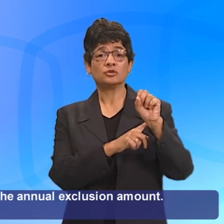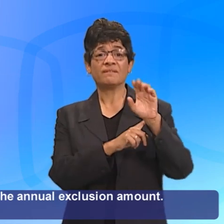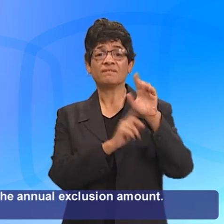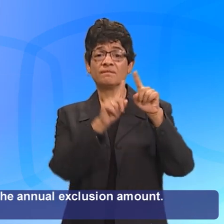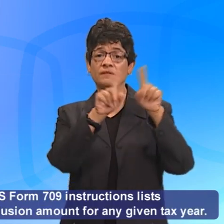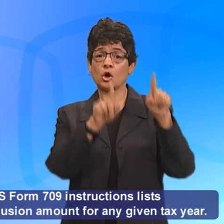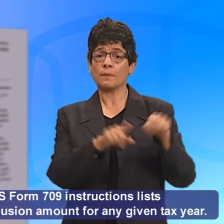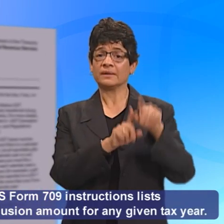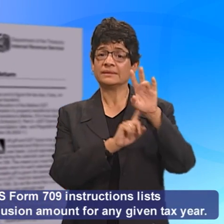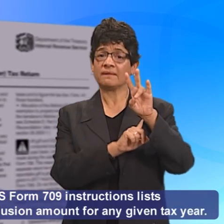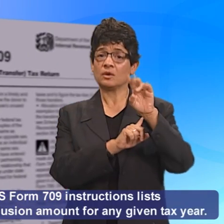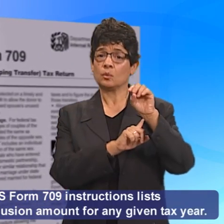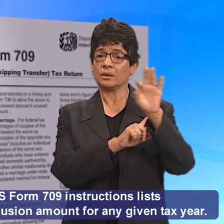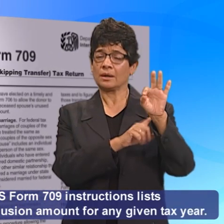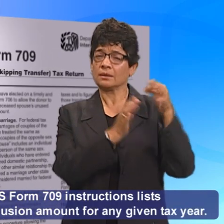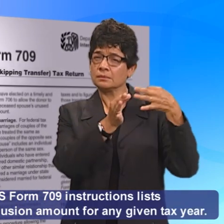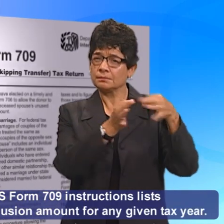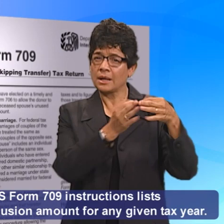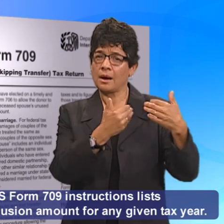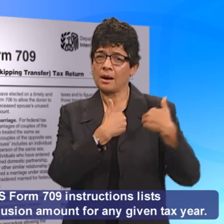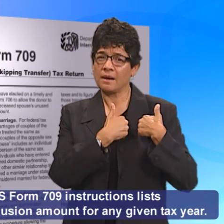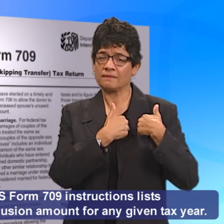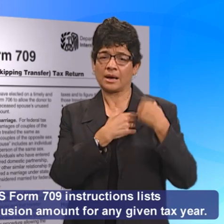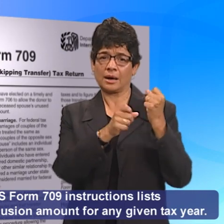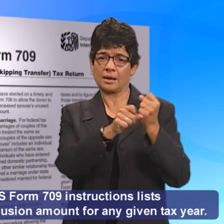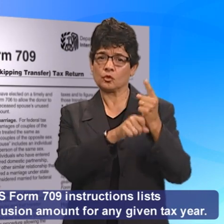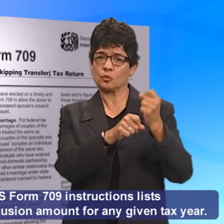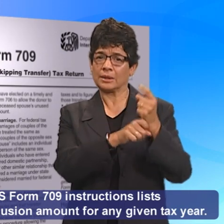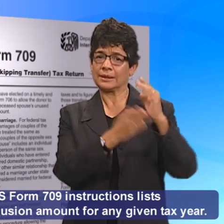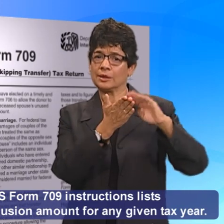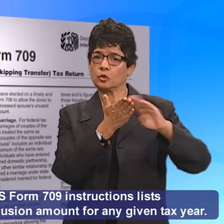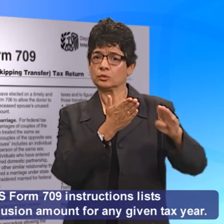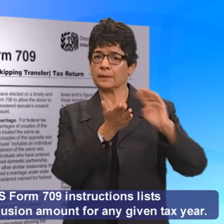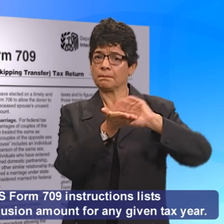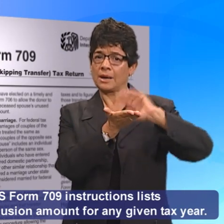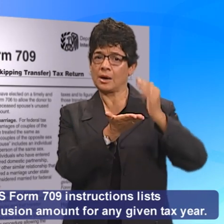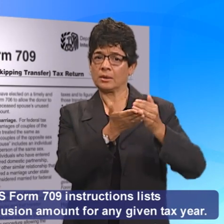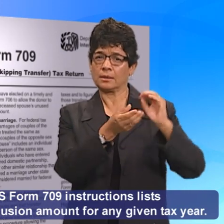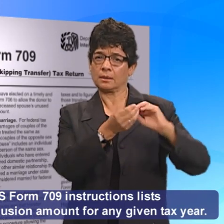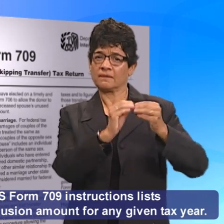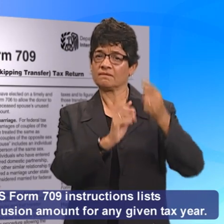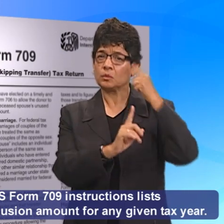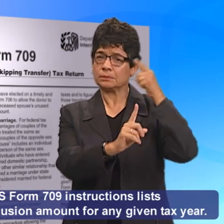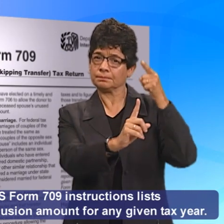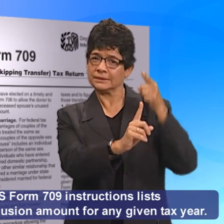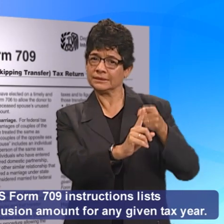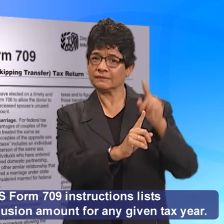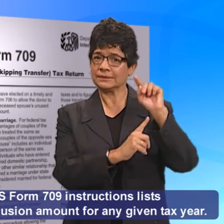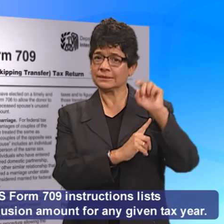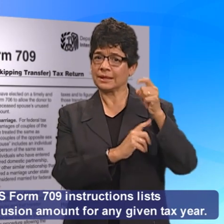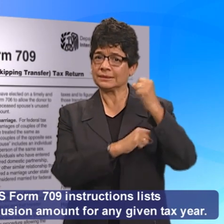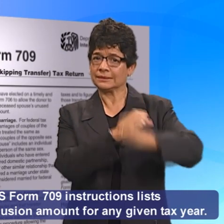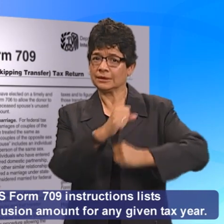The IRS Form 709 instructions list the annual exclusion amount for any given tax year.